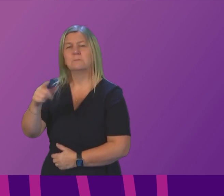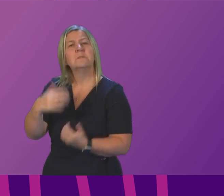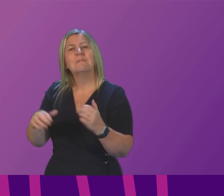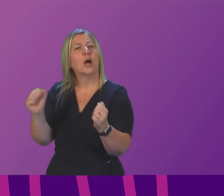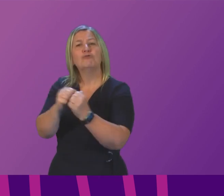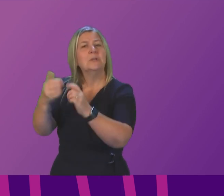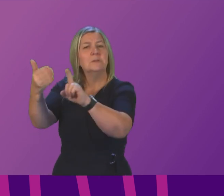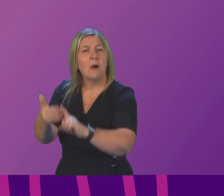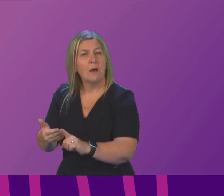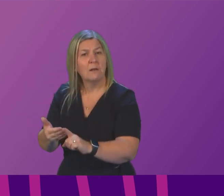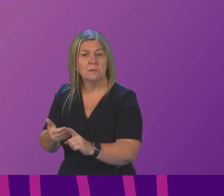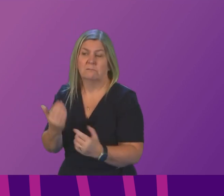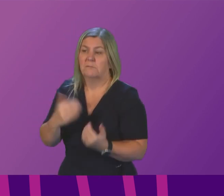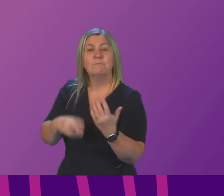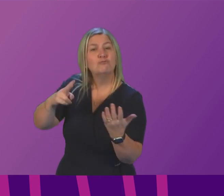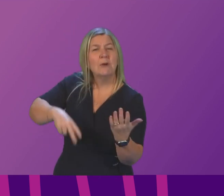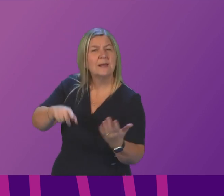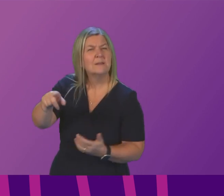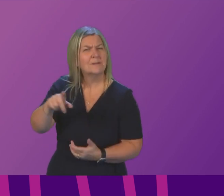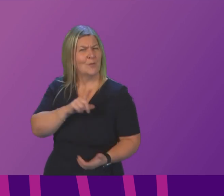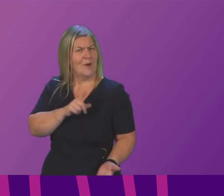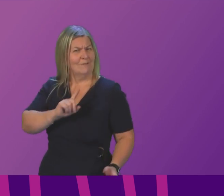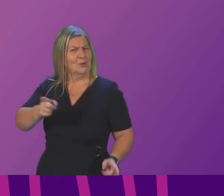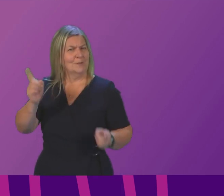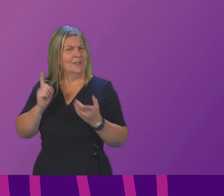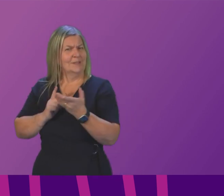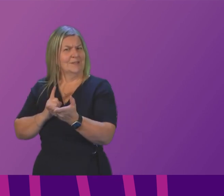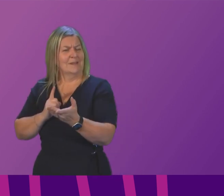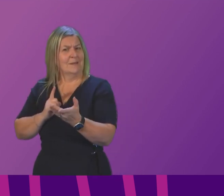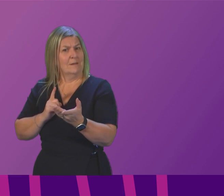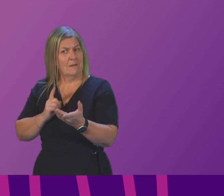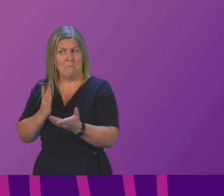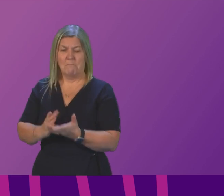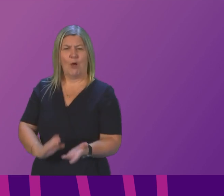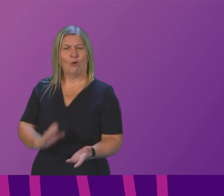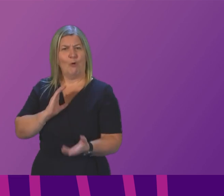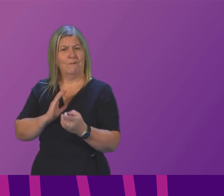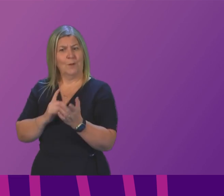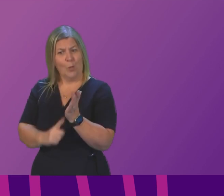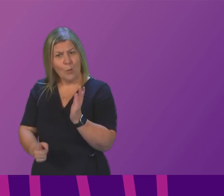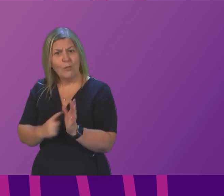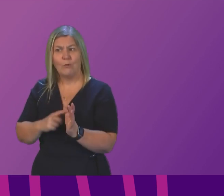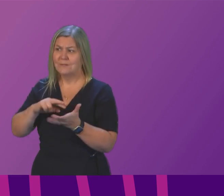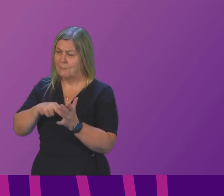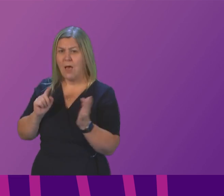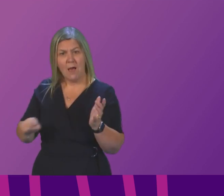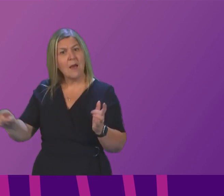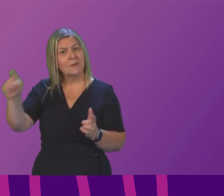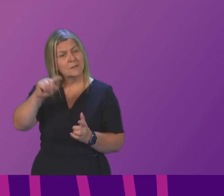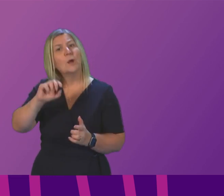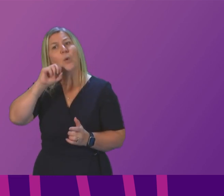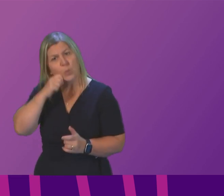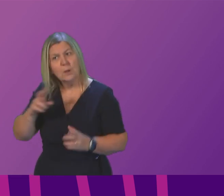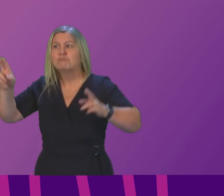even bothered to read them so why does the first minister have any confidence that local authority plans will deliver cuts to